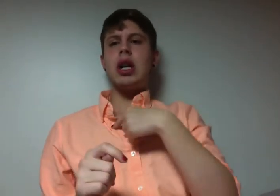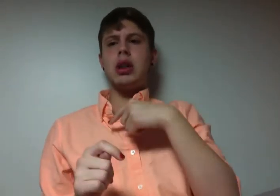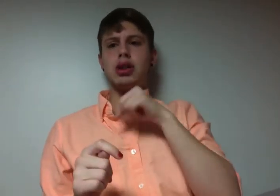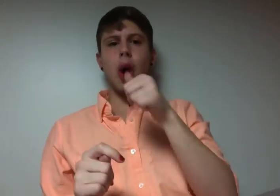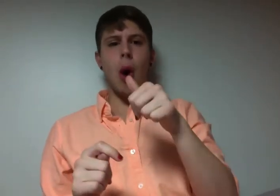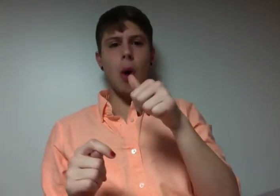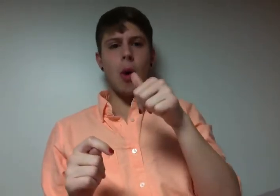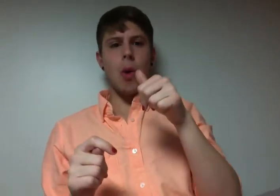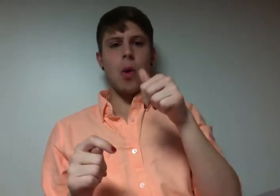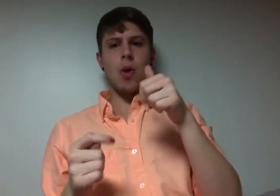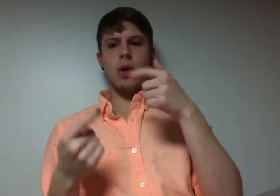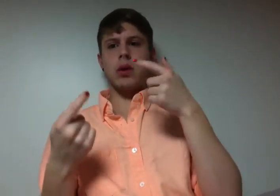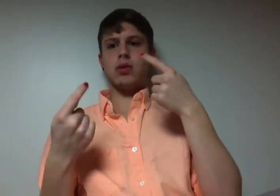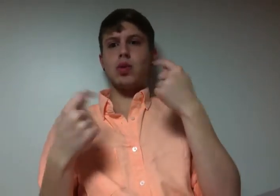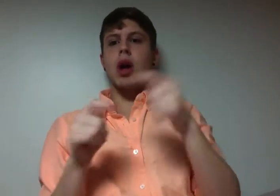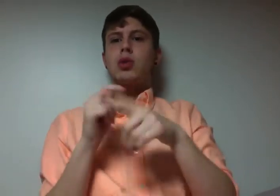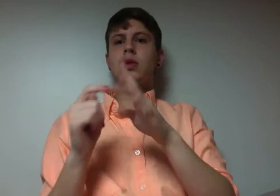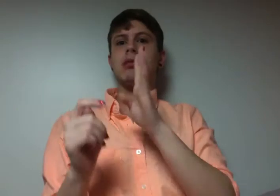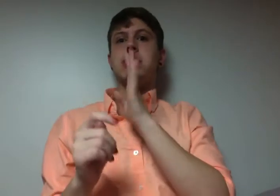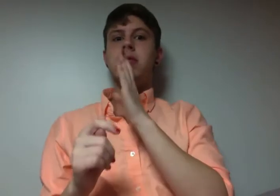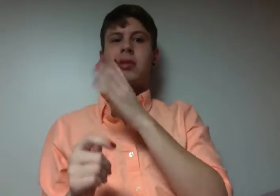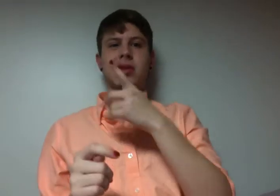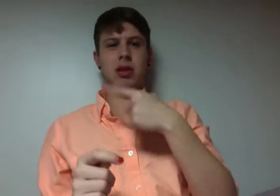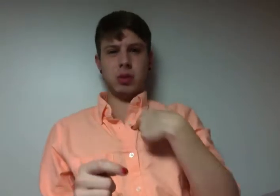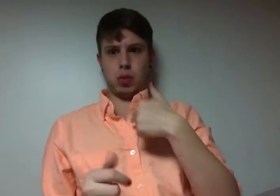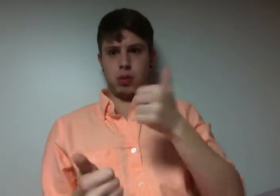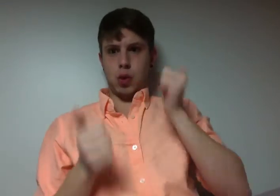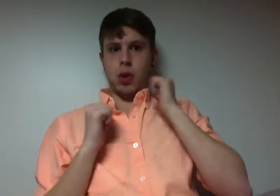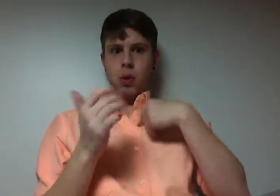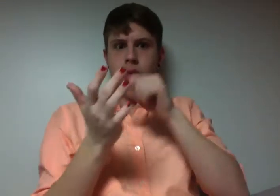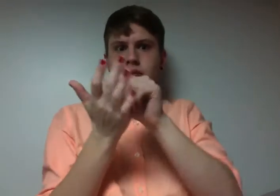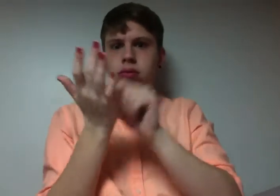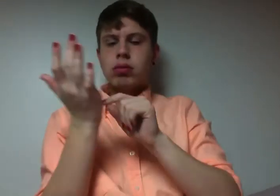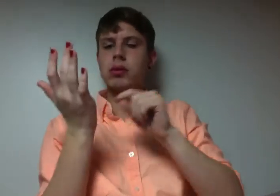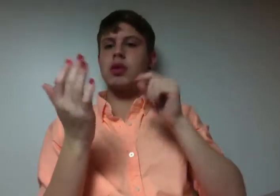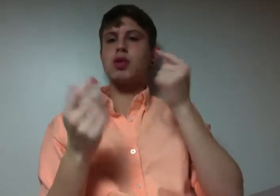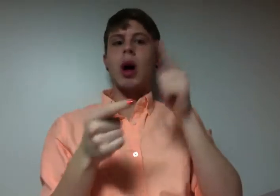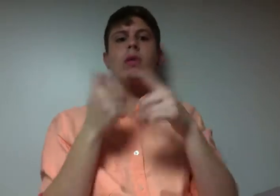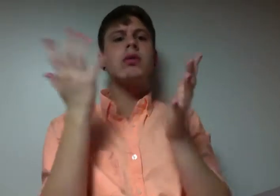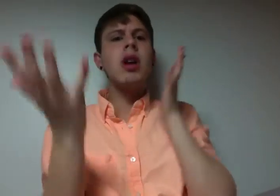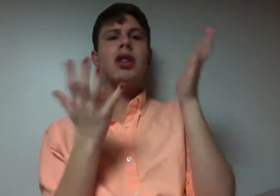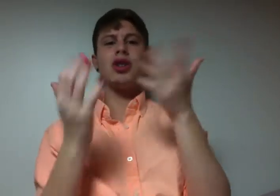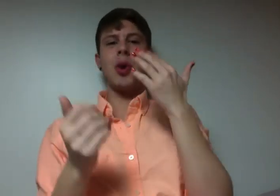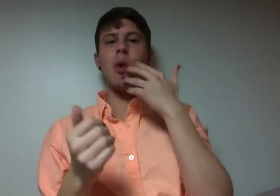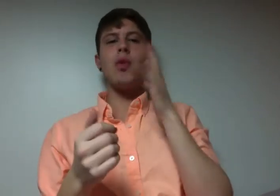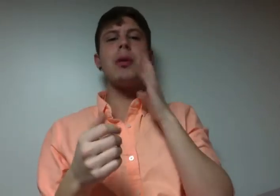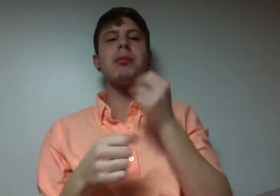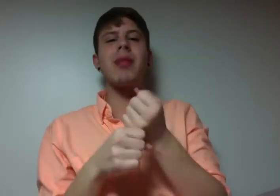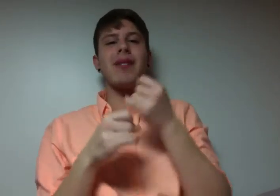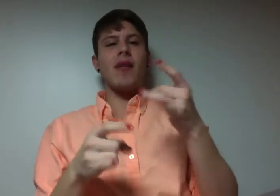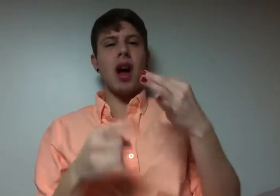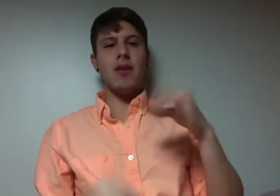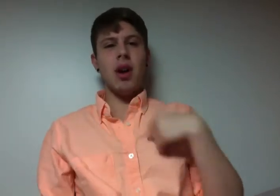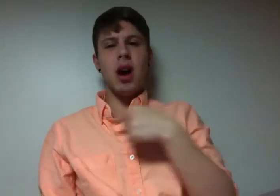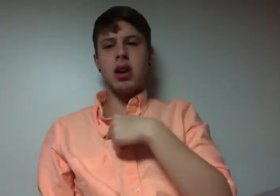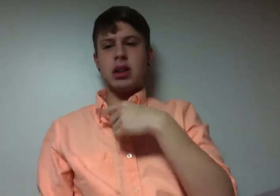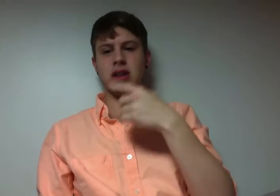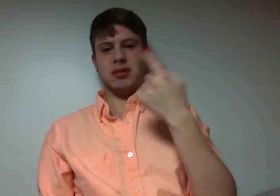stop in the other boat. They be like, oh, that Gucci, that Teletite. I'm like, yo, that's $50 for a t-shirt. Limited edition, let's do strip,